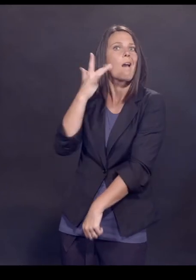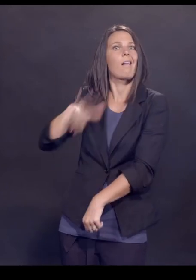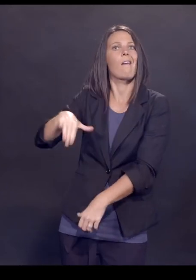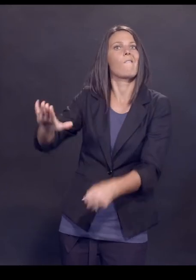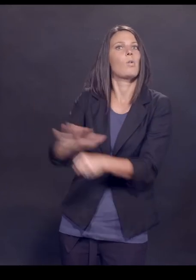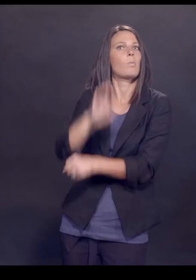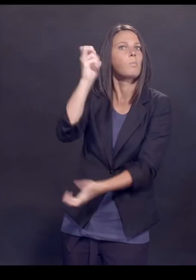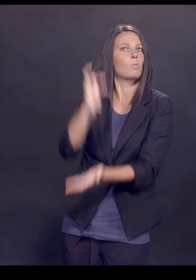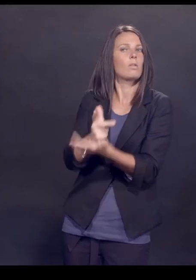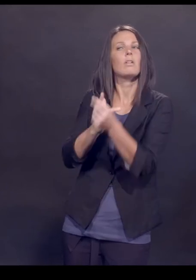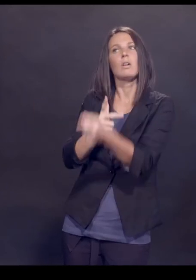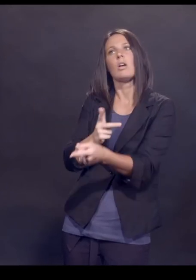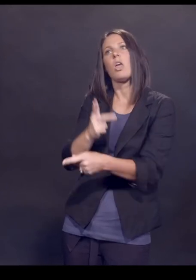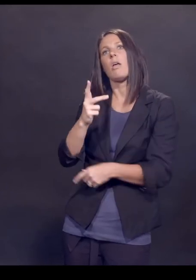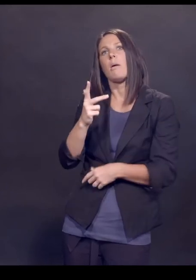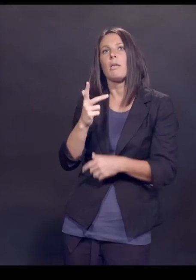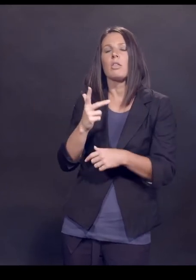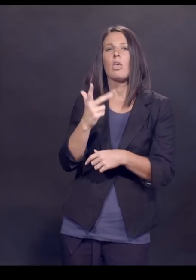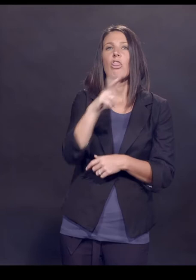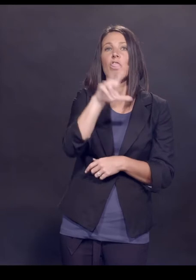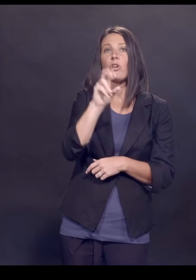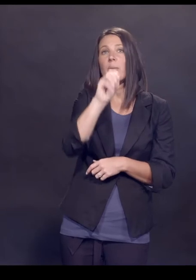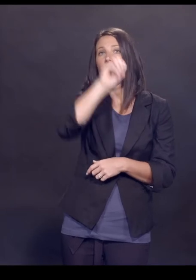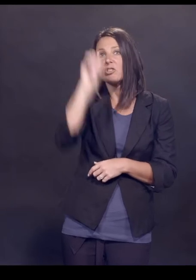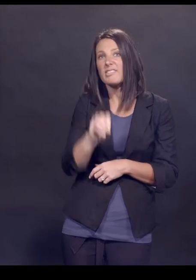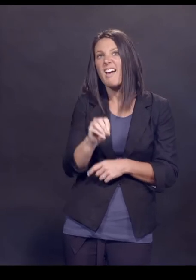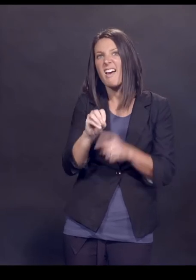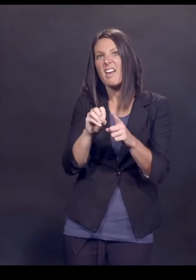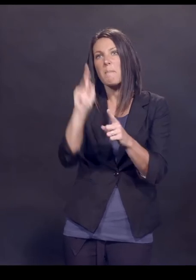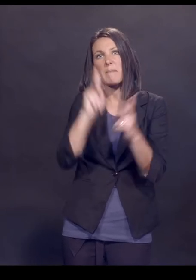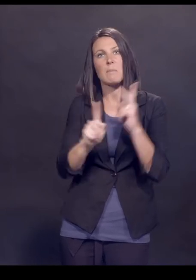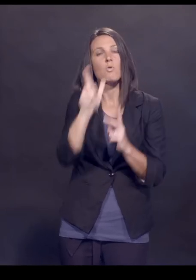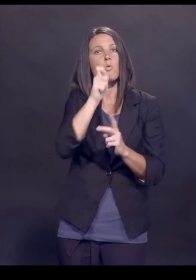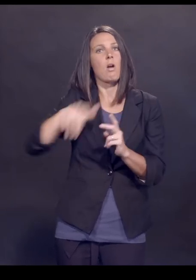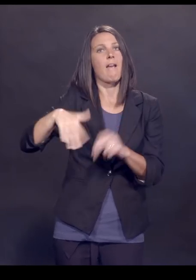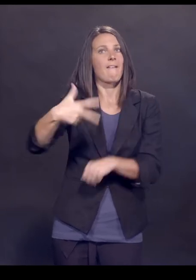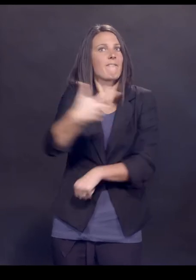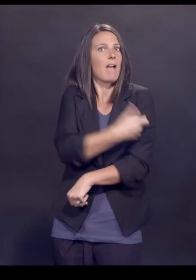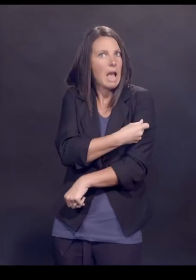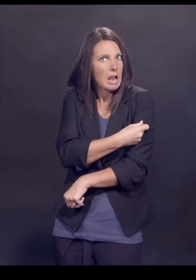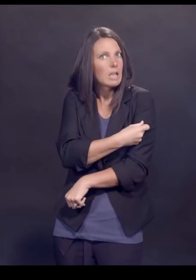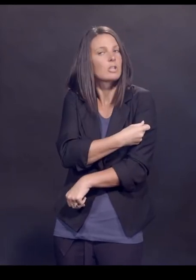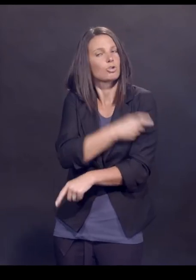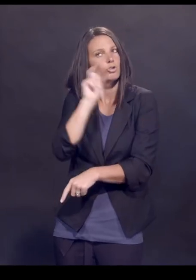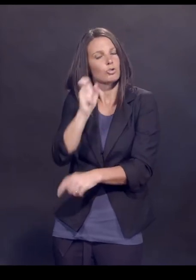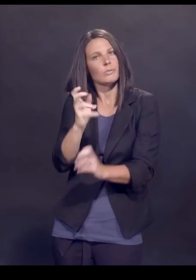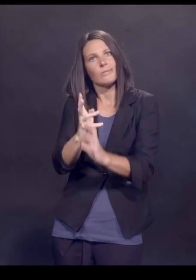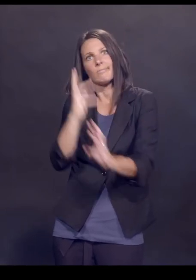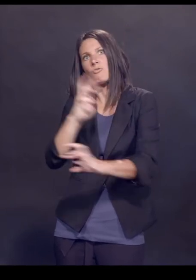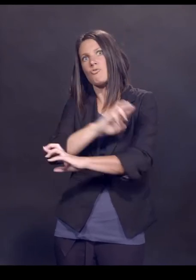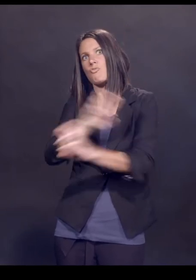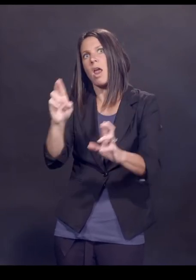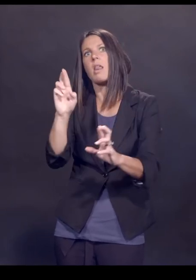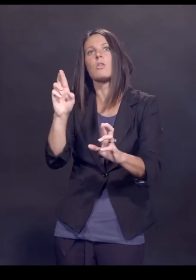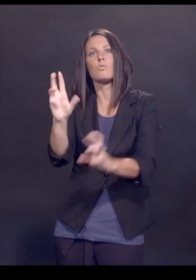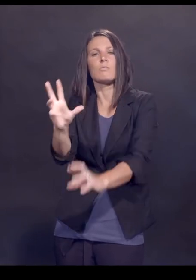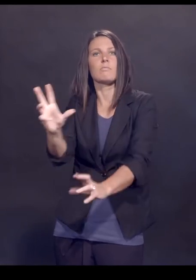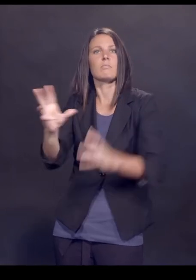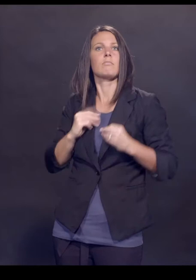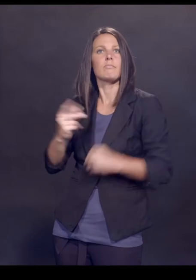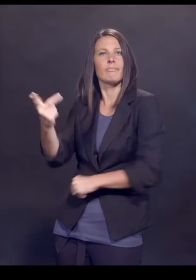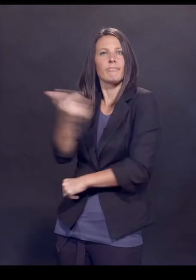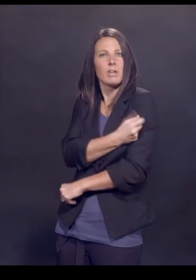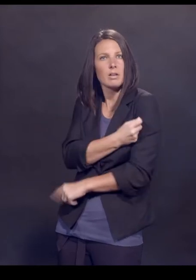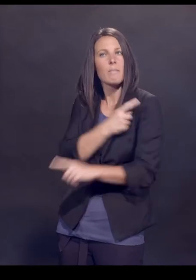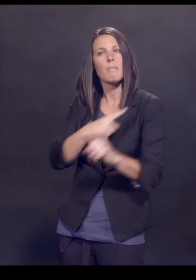approved yet? And the answer was 3 out of 10. So in theory, 30% of those who are unvaccinated should now be lining up to get the vaccine. I'm a little skeptical